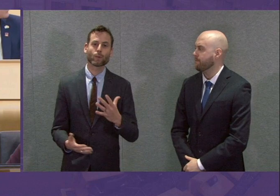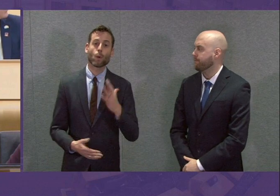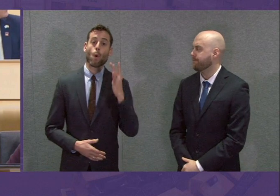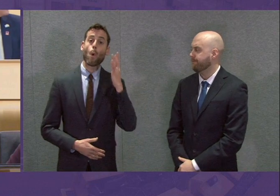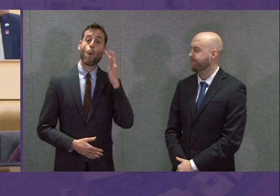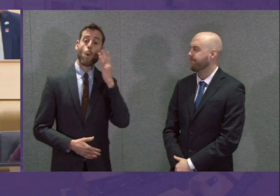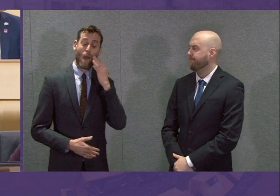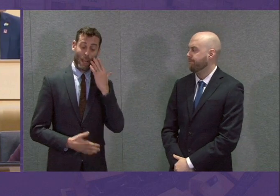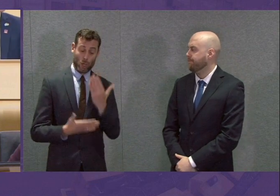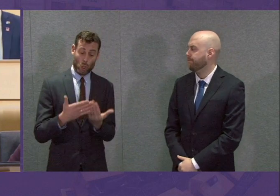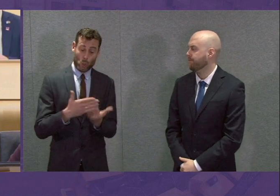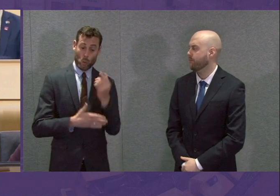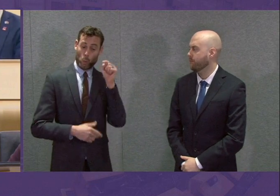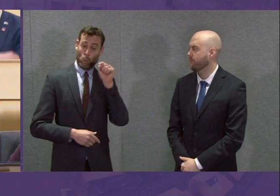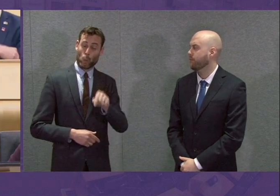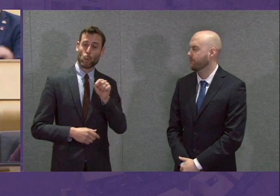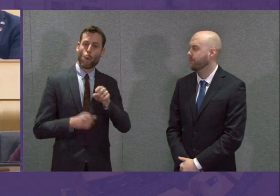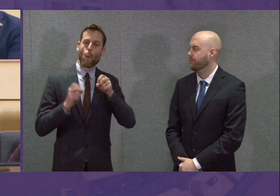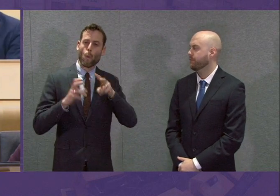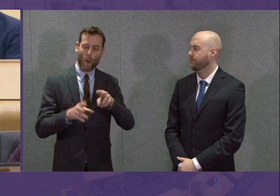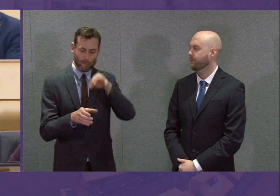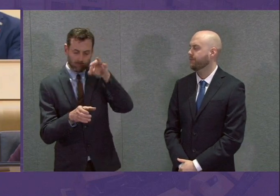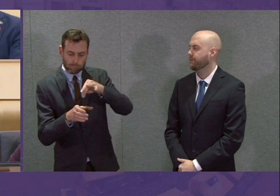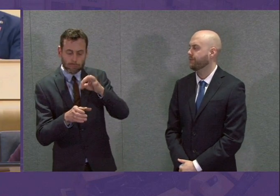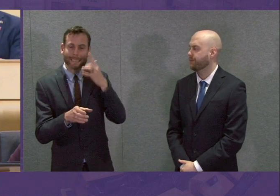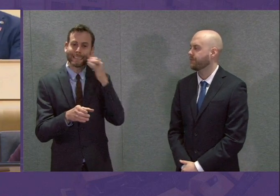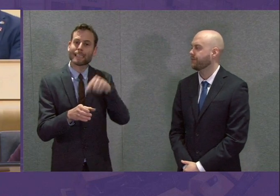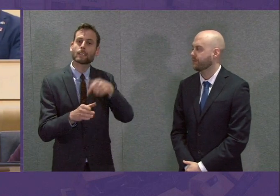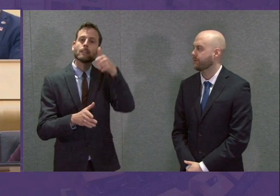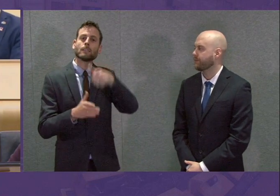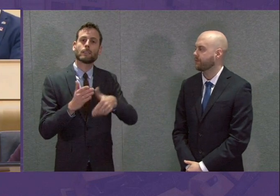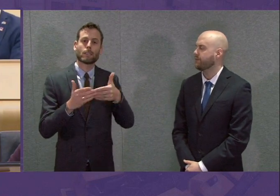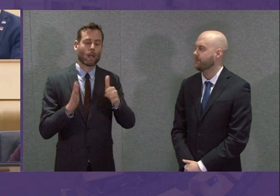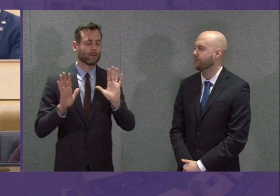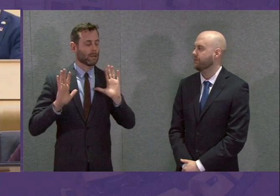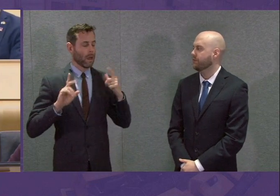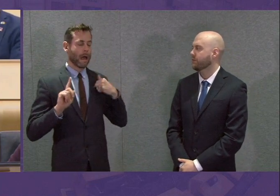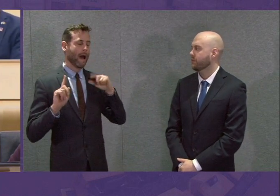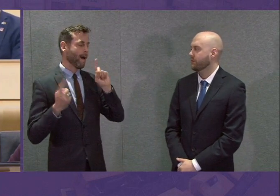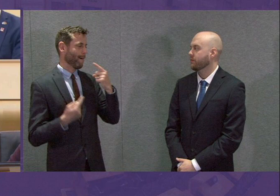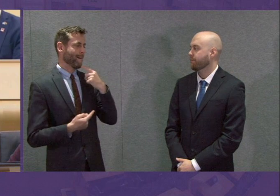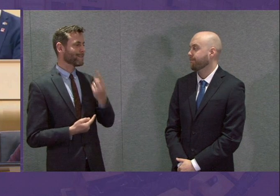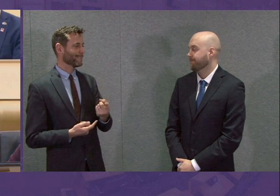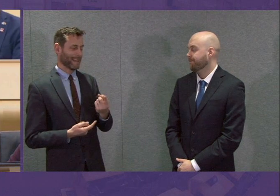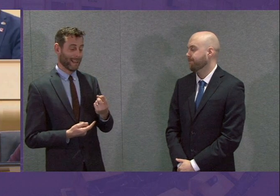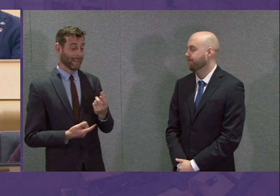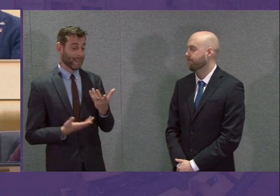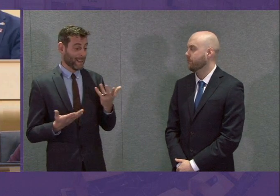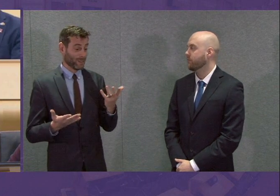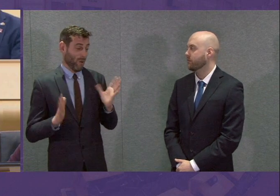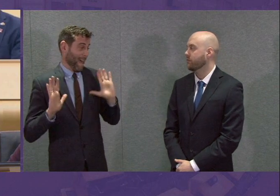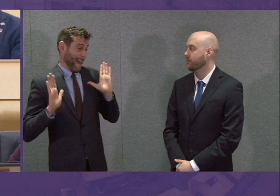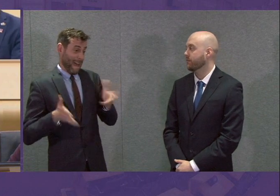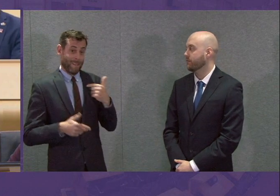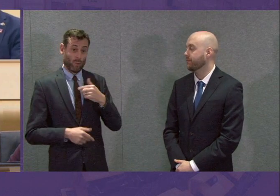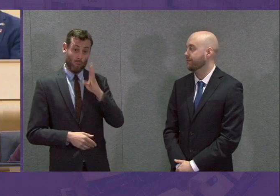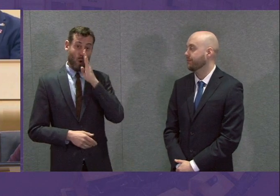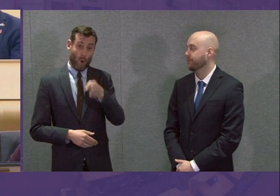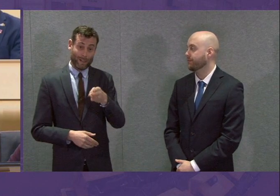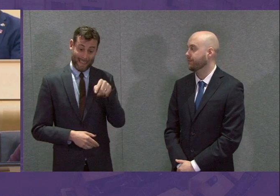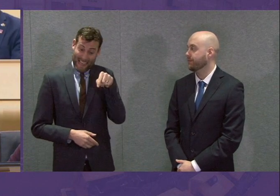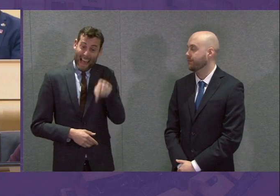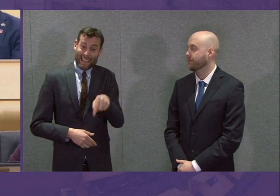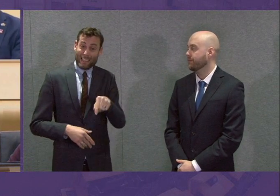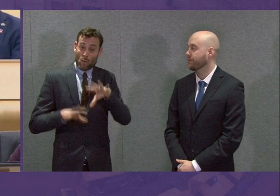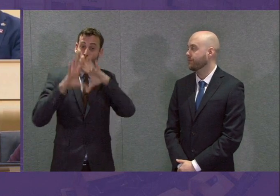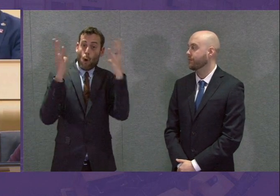new and different kinds of tests are likely to be available, I cannot answer that question. This is one of the things where I've got to be honest, this is a global issue. There